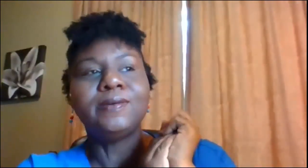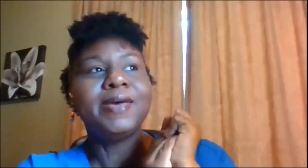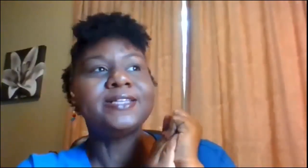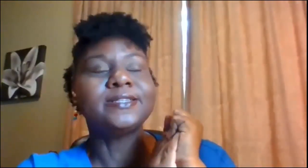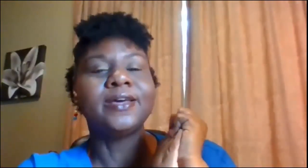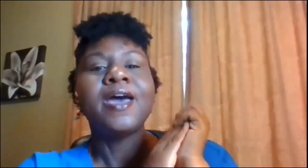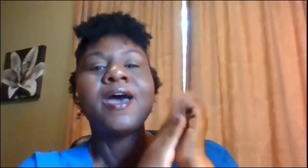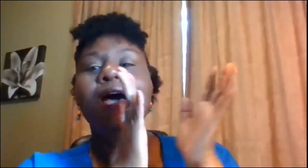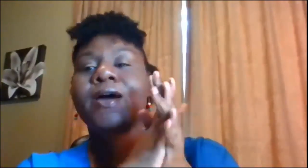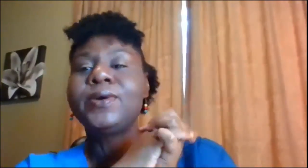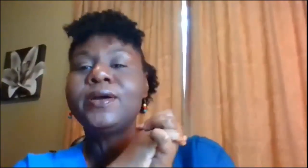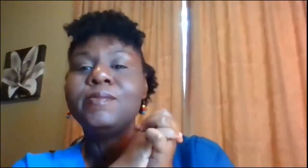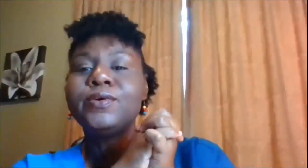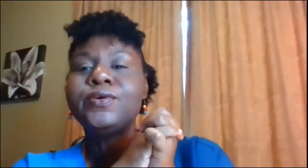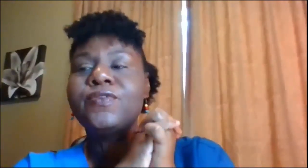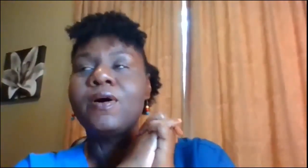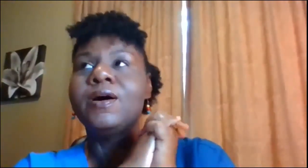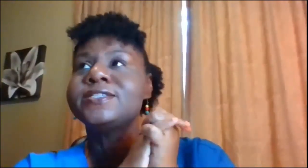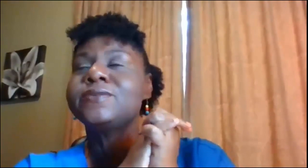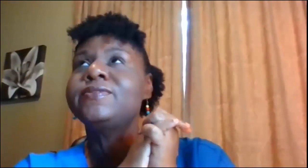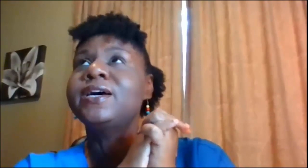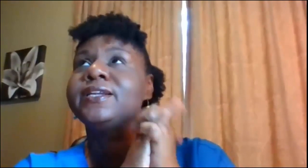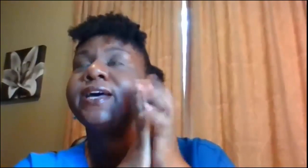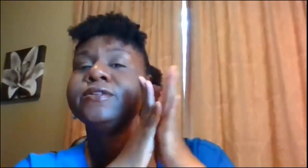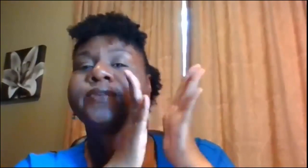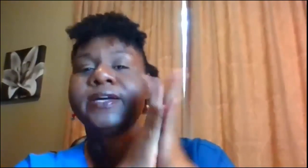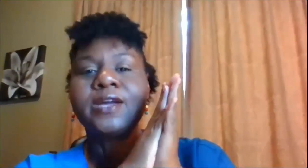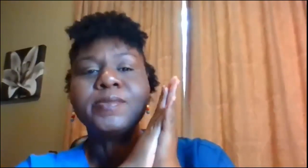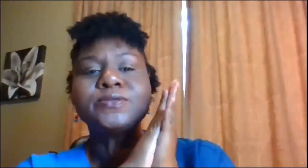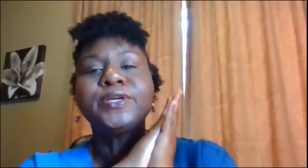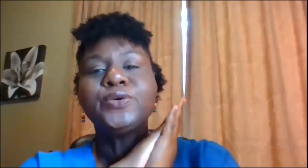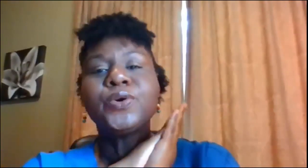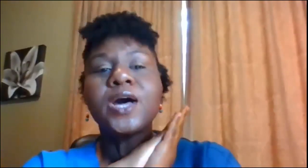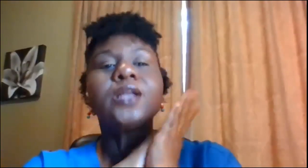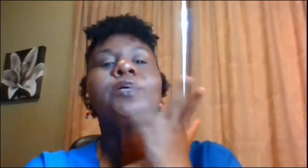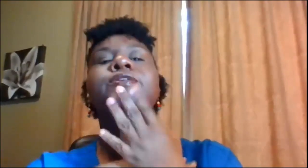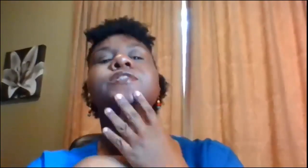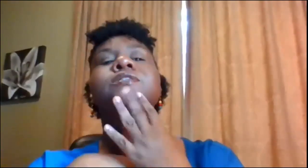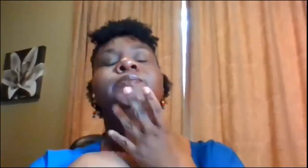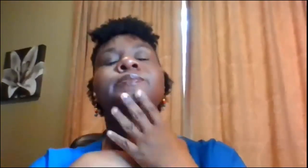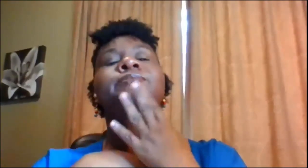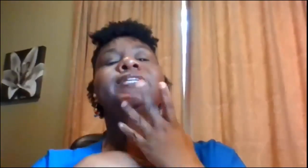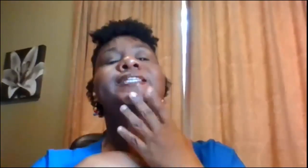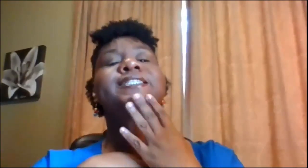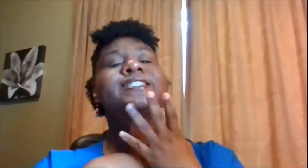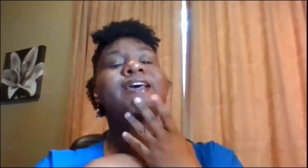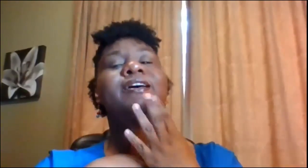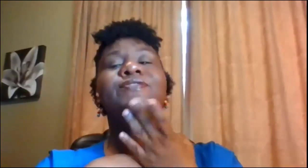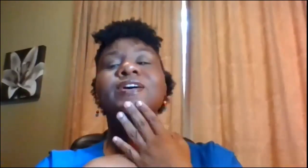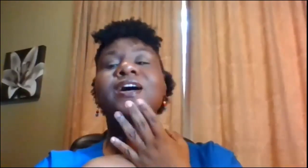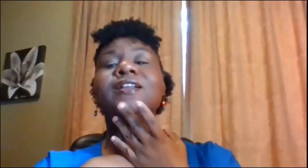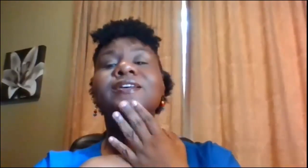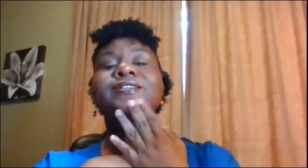amazing all right we're gonna move on so we've done letters we've done numbers we want to do colors this is the sign for colors